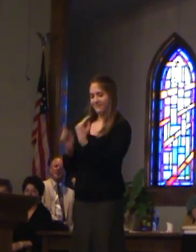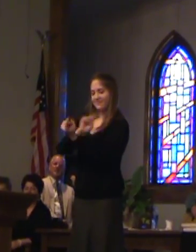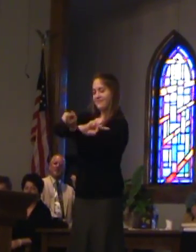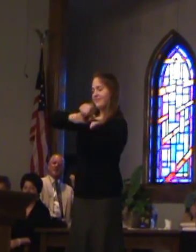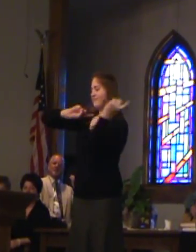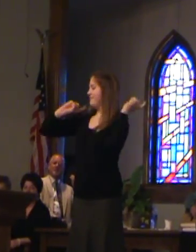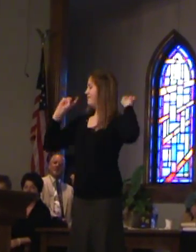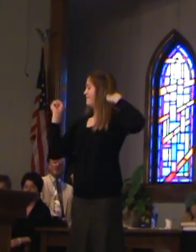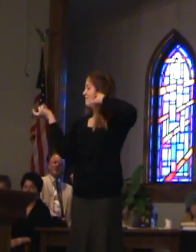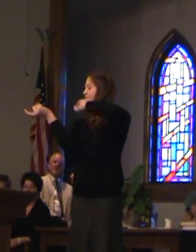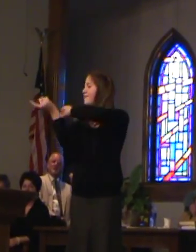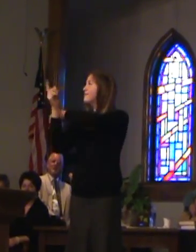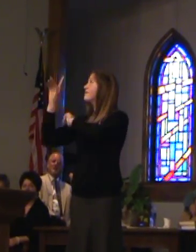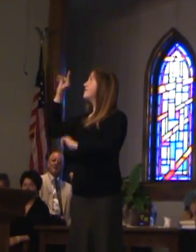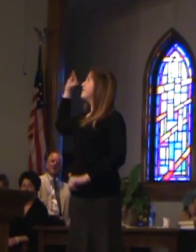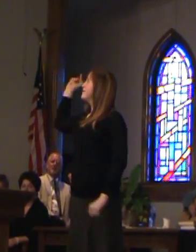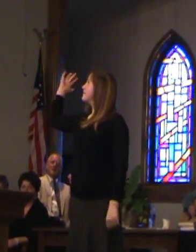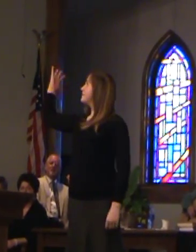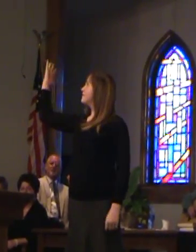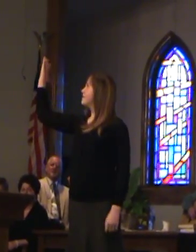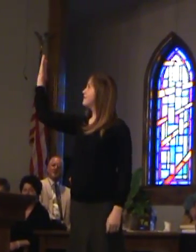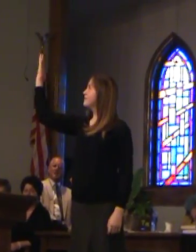Changing my own grace